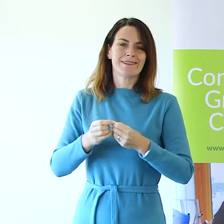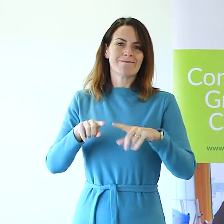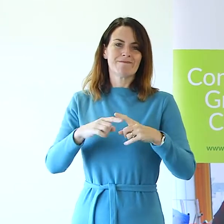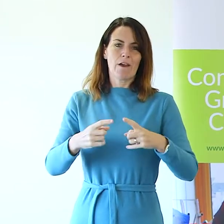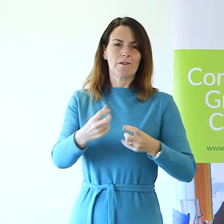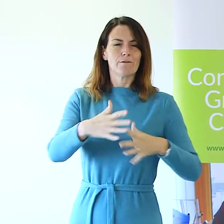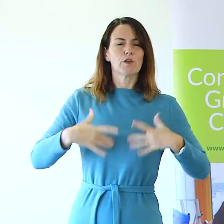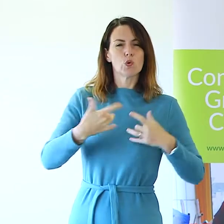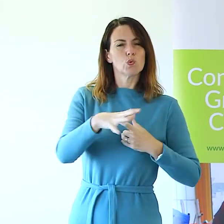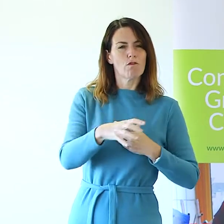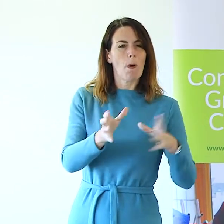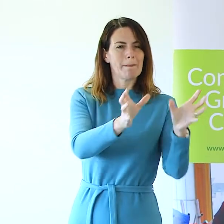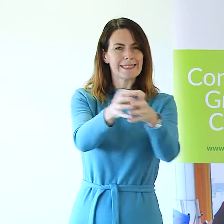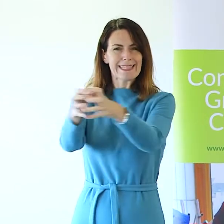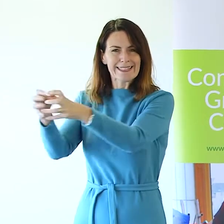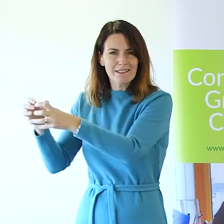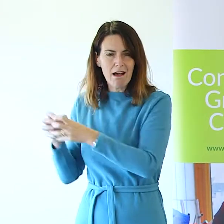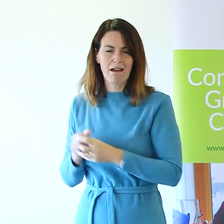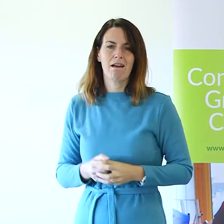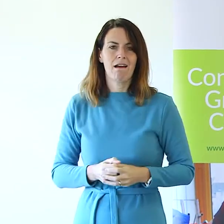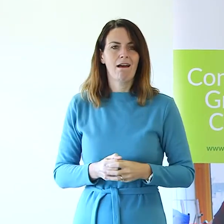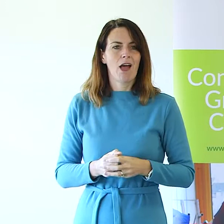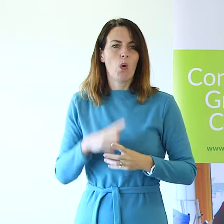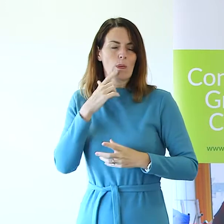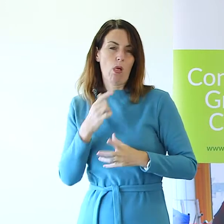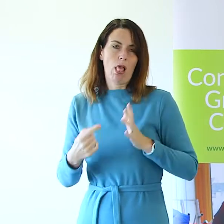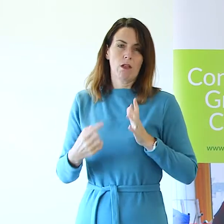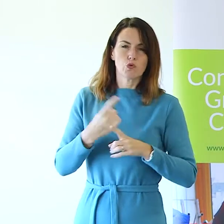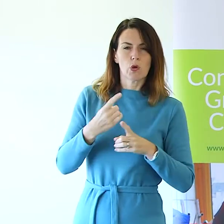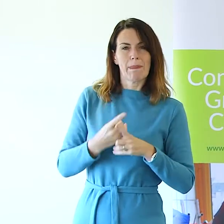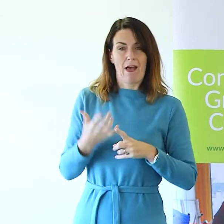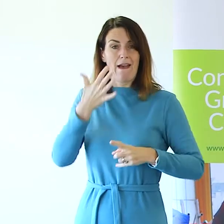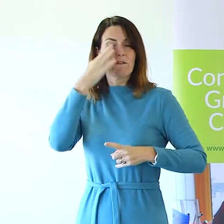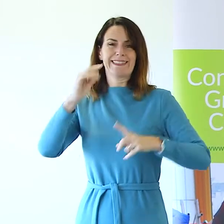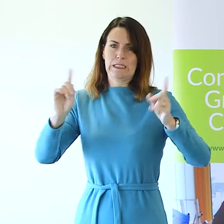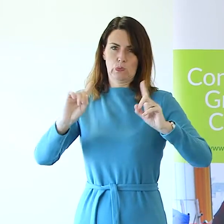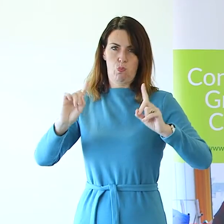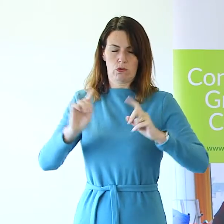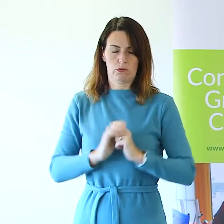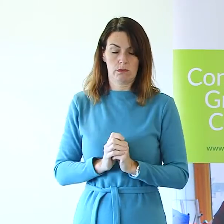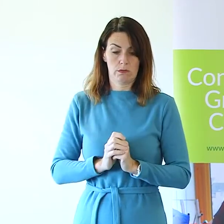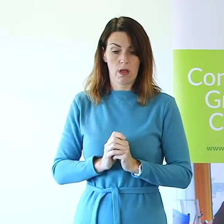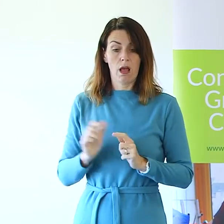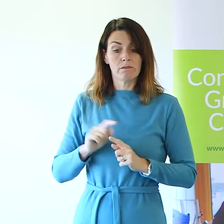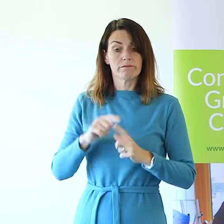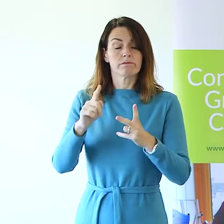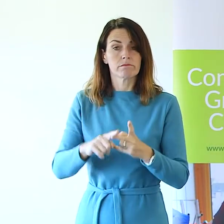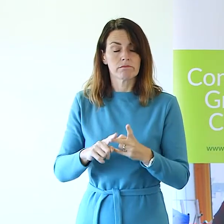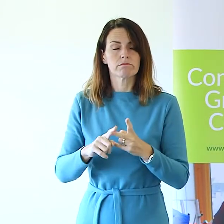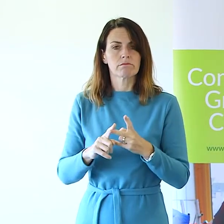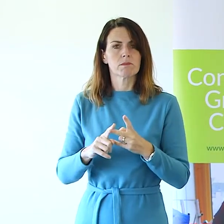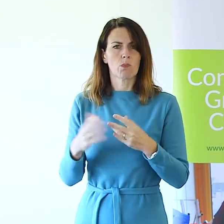and we're going to sprinkle in some of this year's findings. After that we're going to go into in-depth